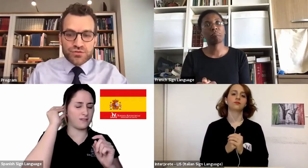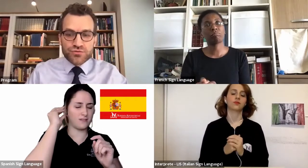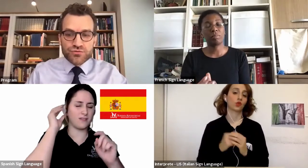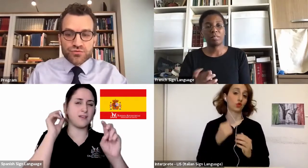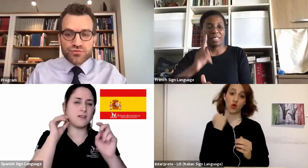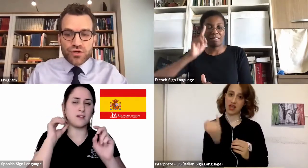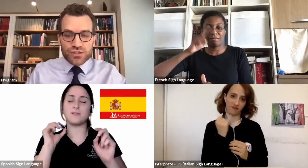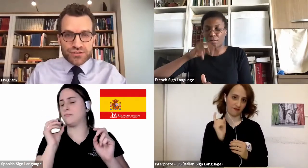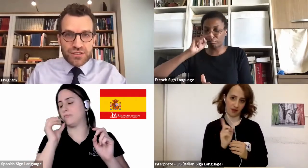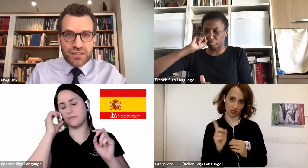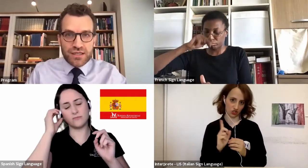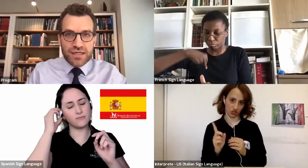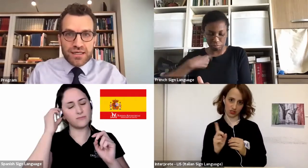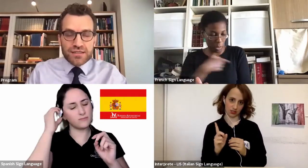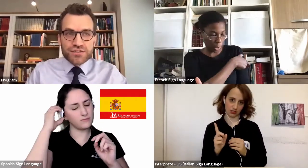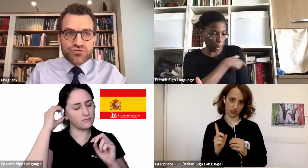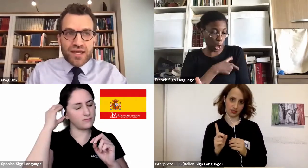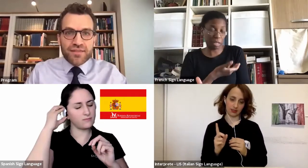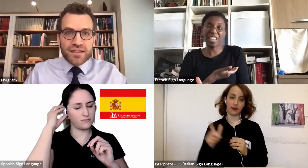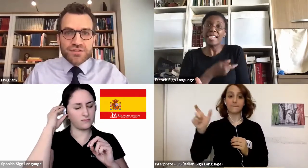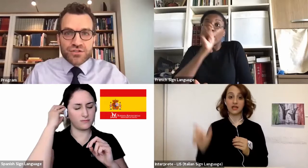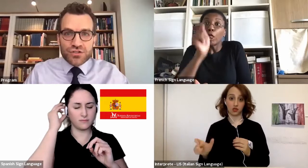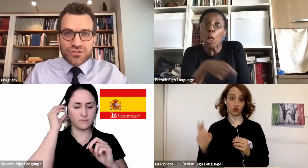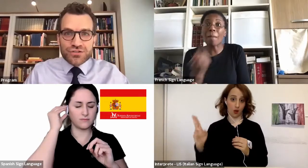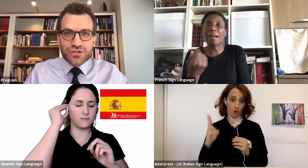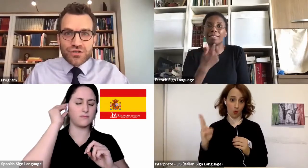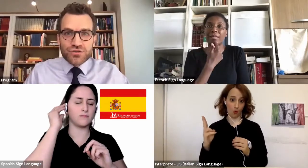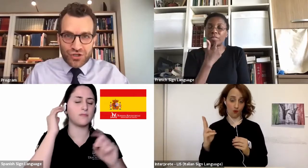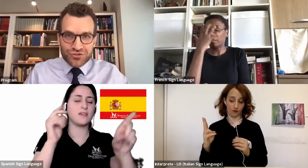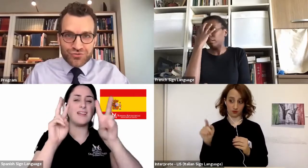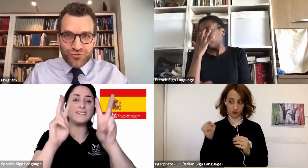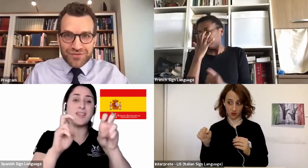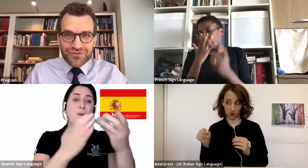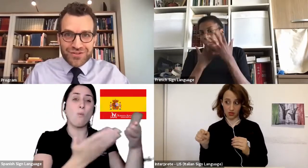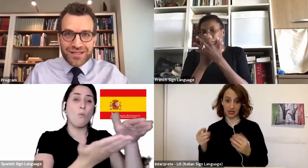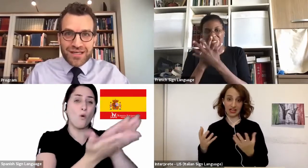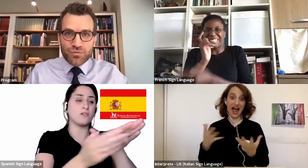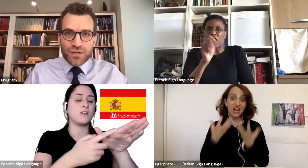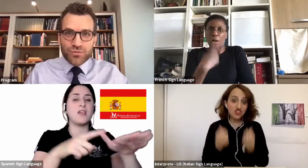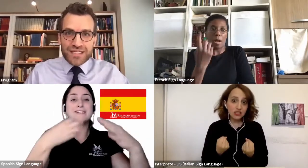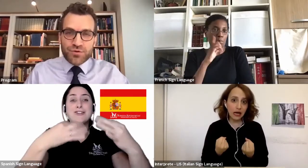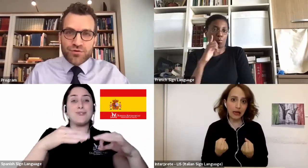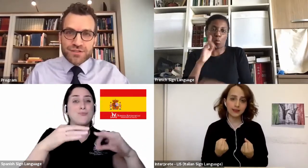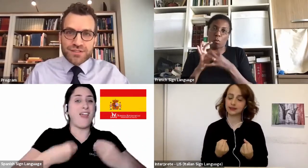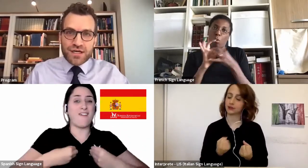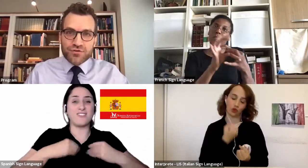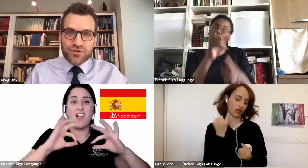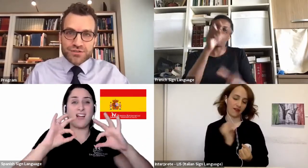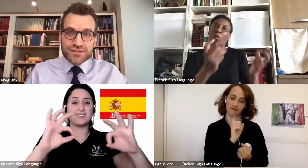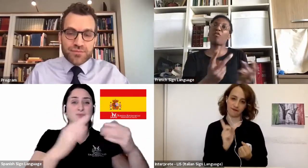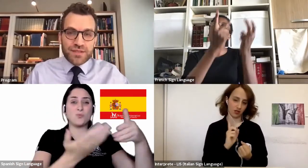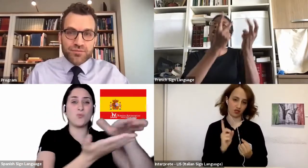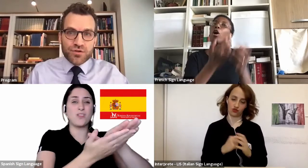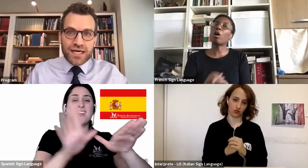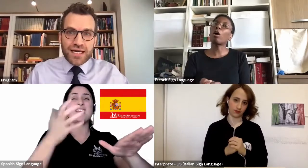to loss. Strength is not not to grieve when we experience the kind of